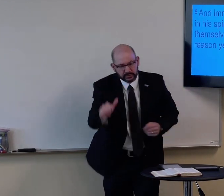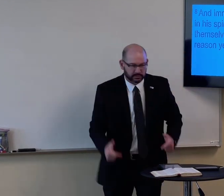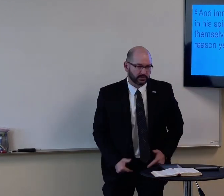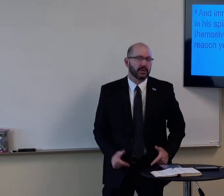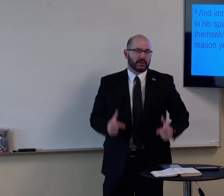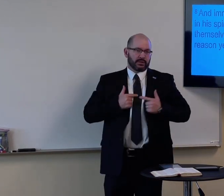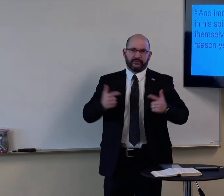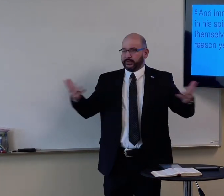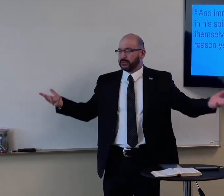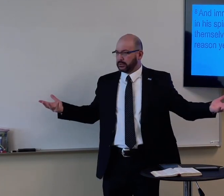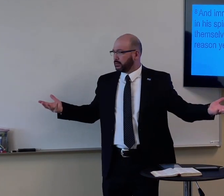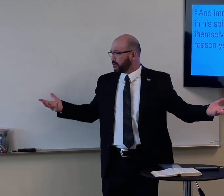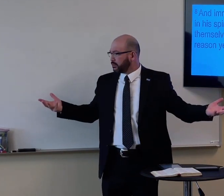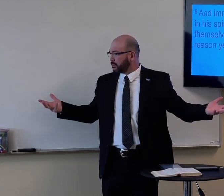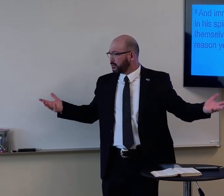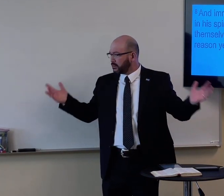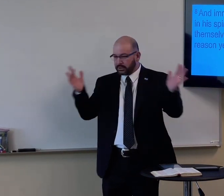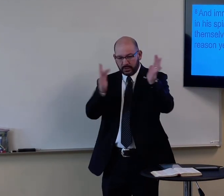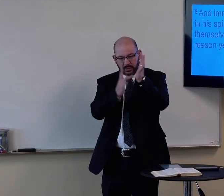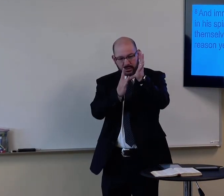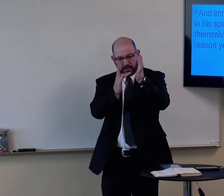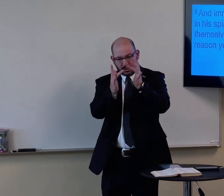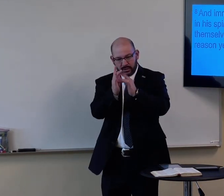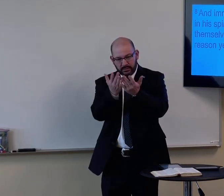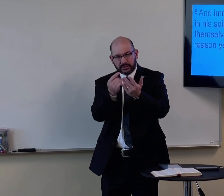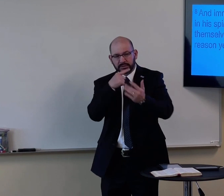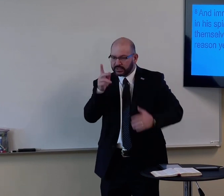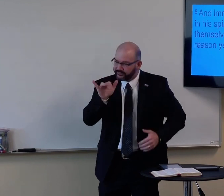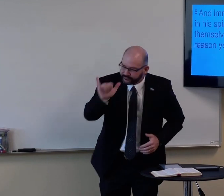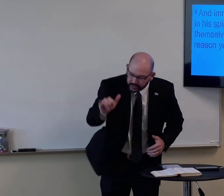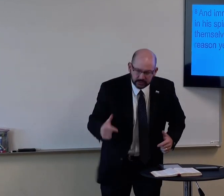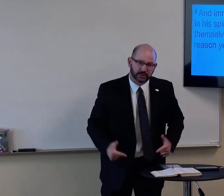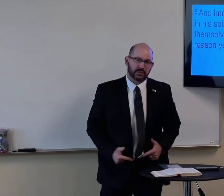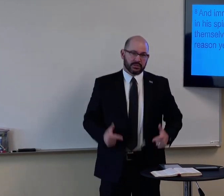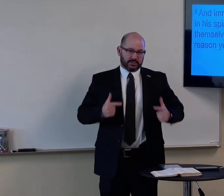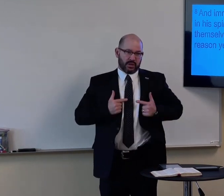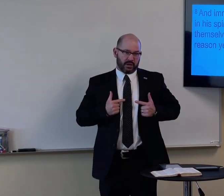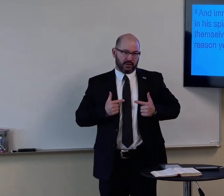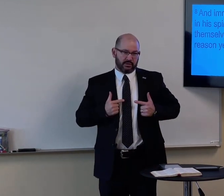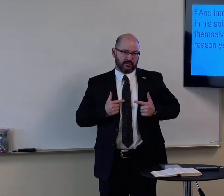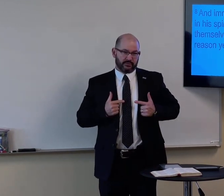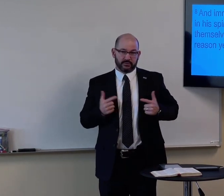gives us eternal life. The Bible says it's eternal life.